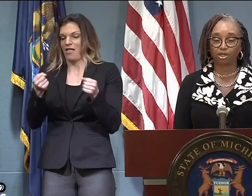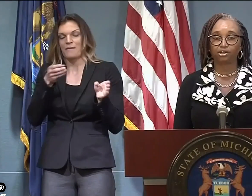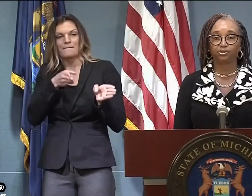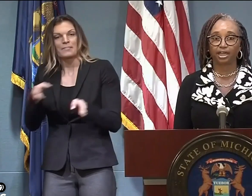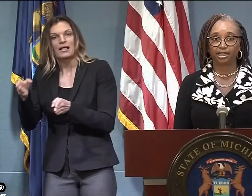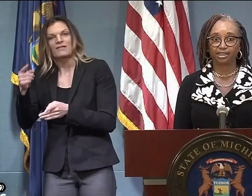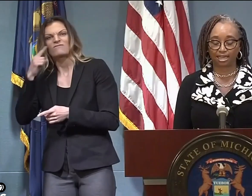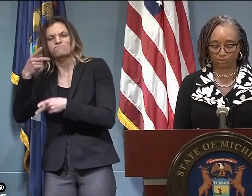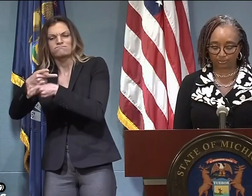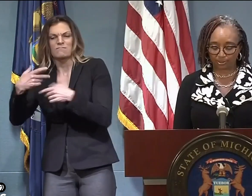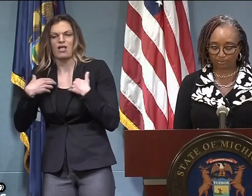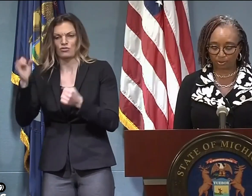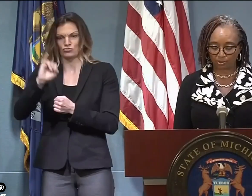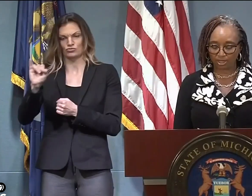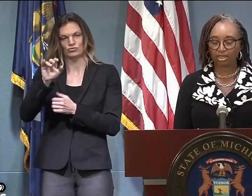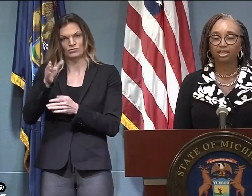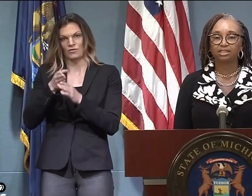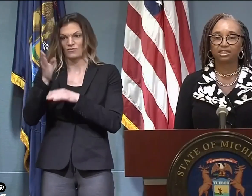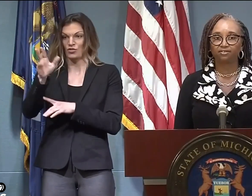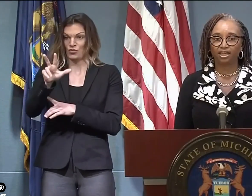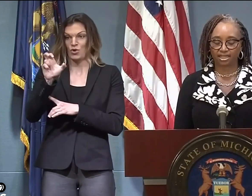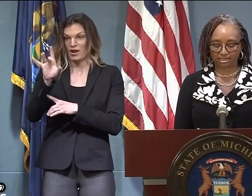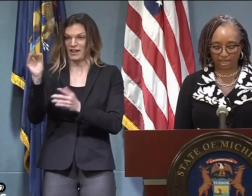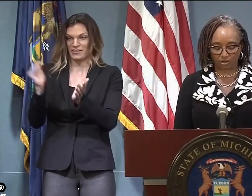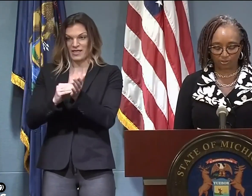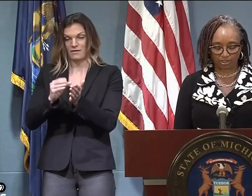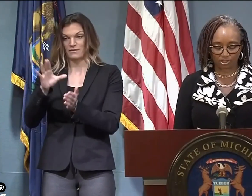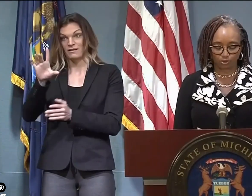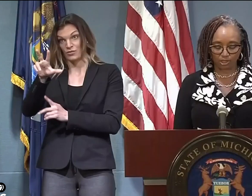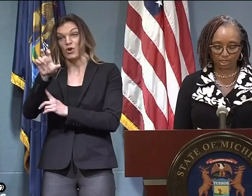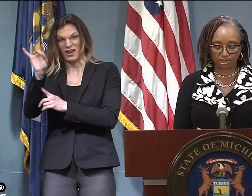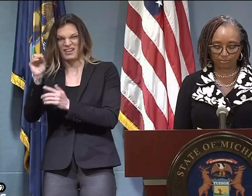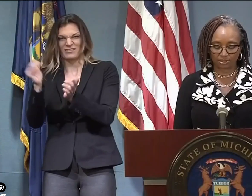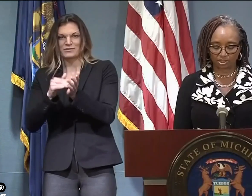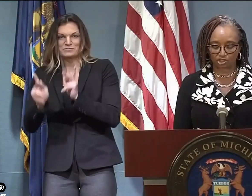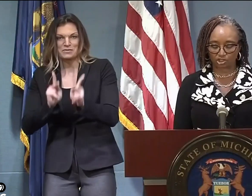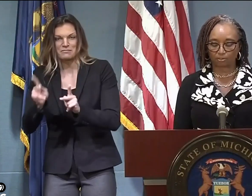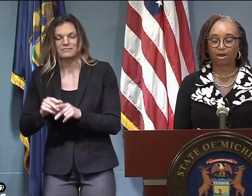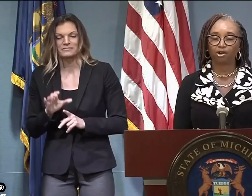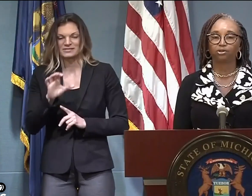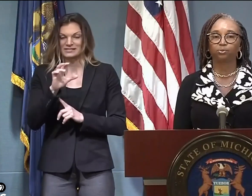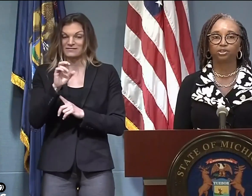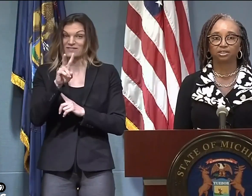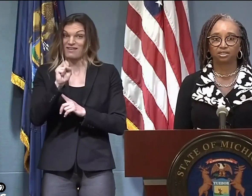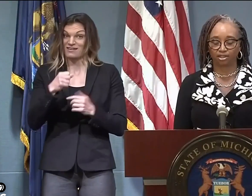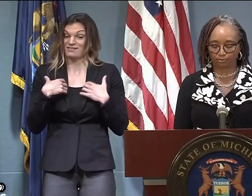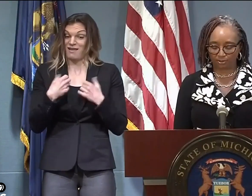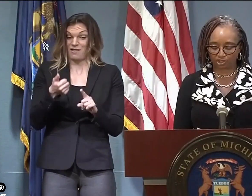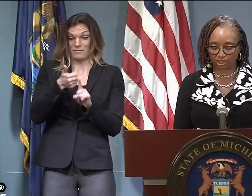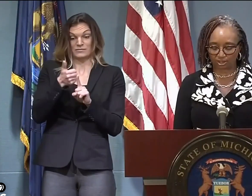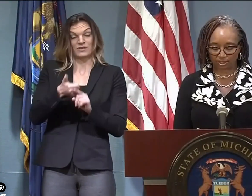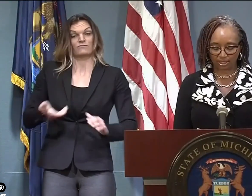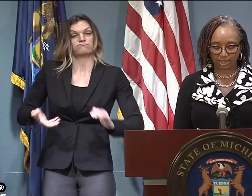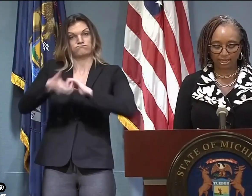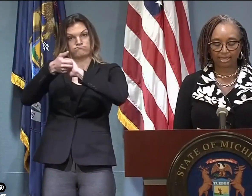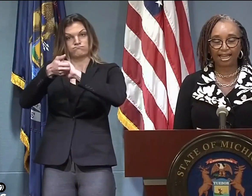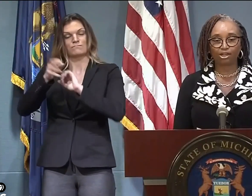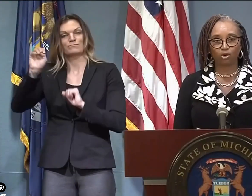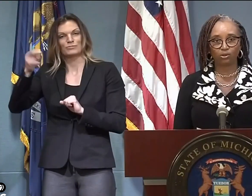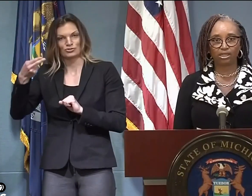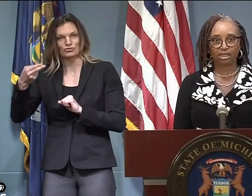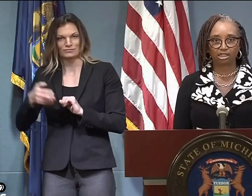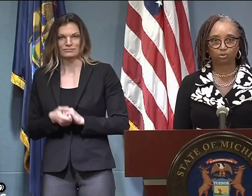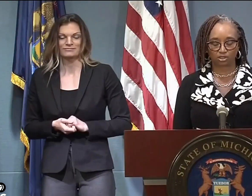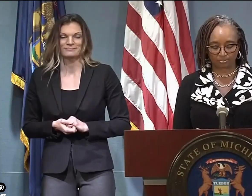market-leading health plans to 380,000 people, CVS Health is uniquely positioned to partner